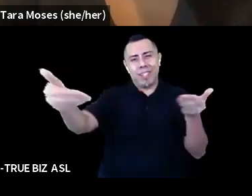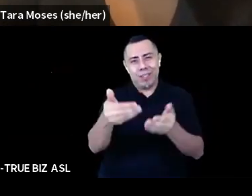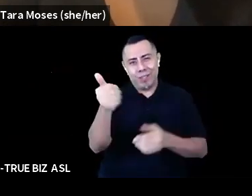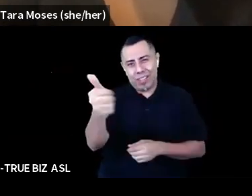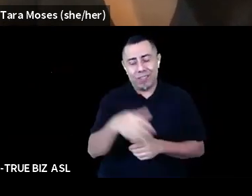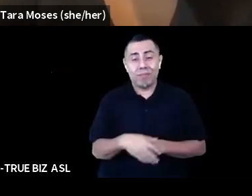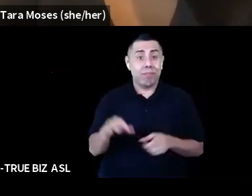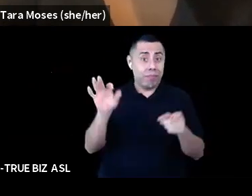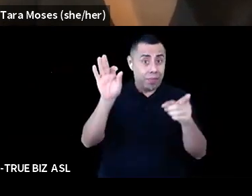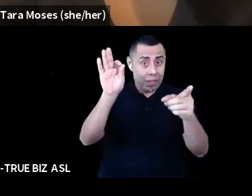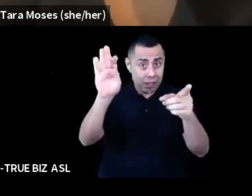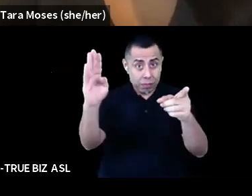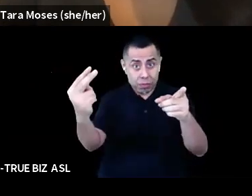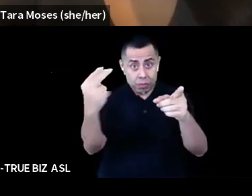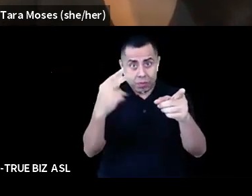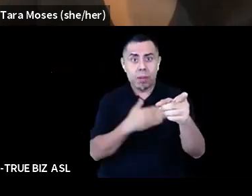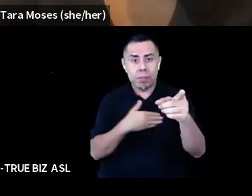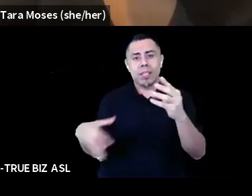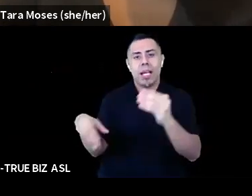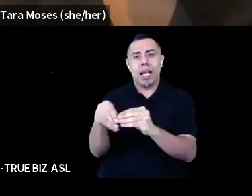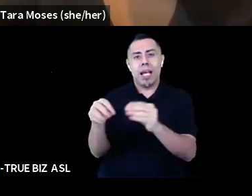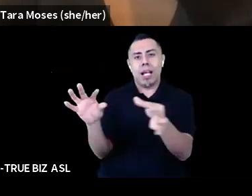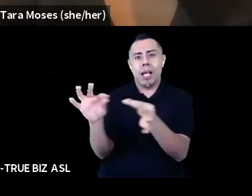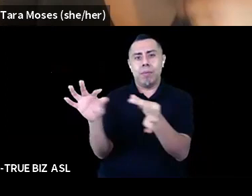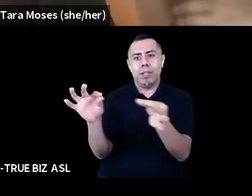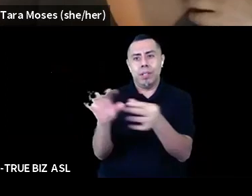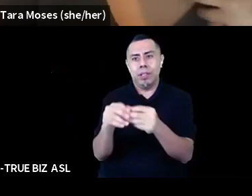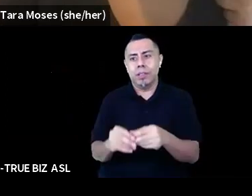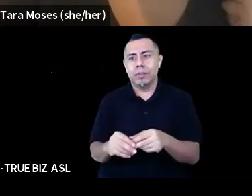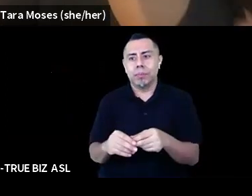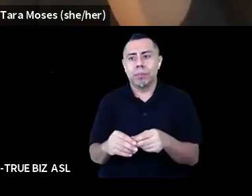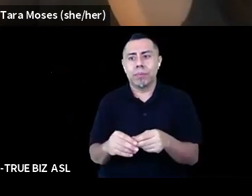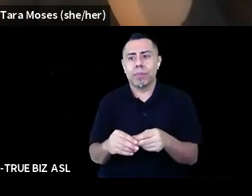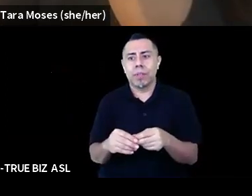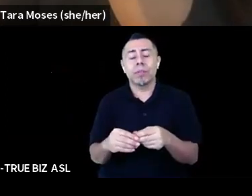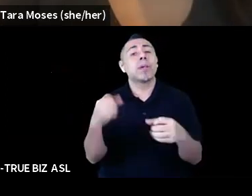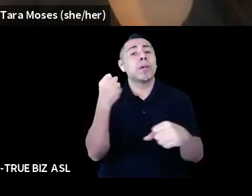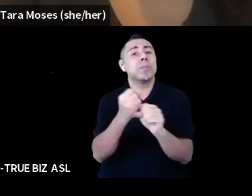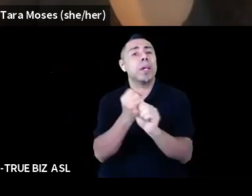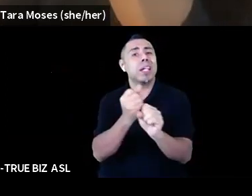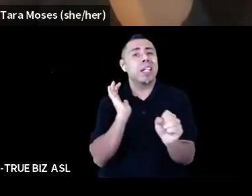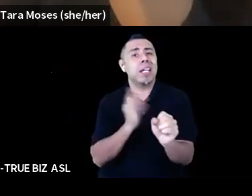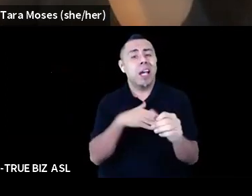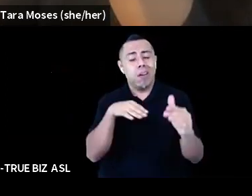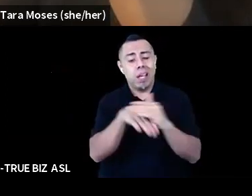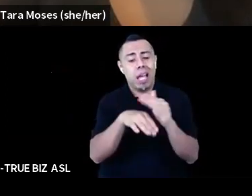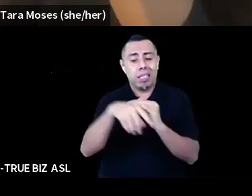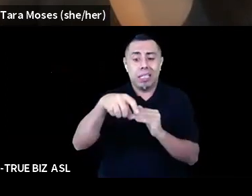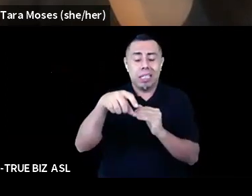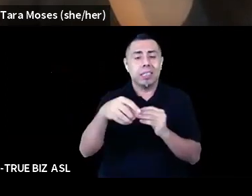Visibilizing our access needs to us is a method of accountability, so I want to take a moment to highlight, amplify, and shout out